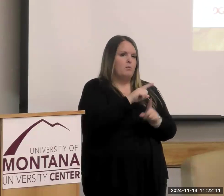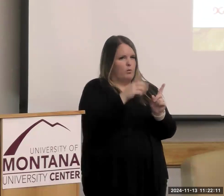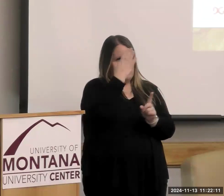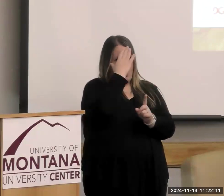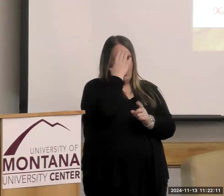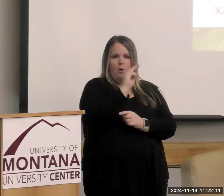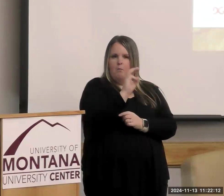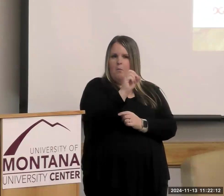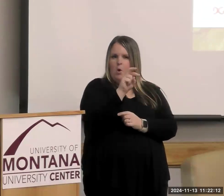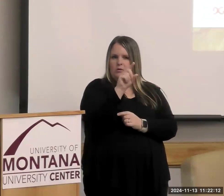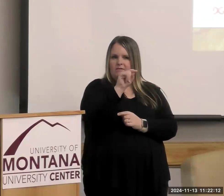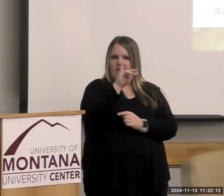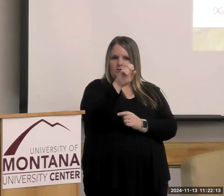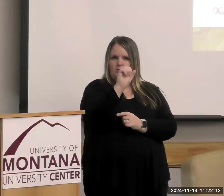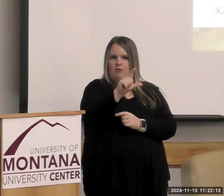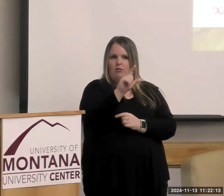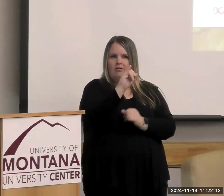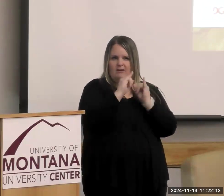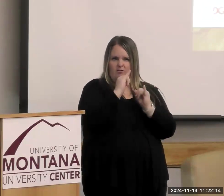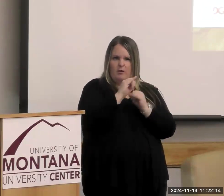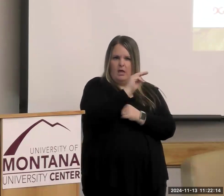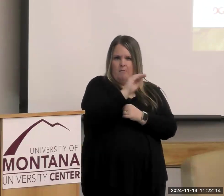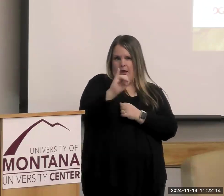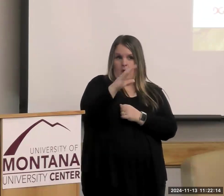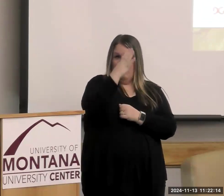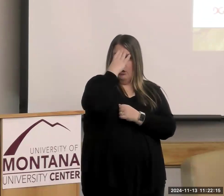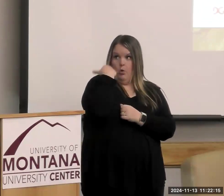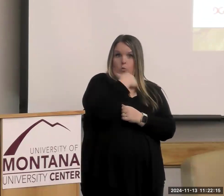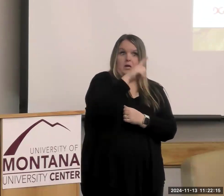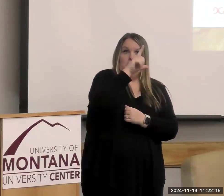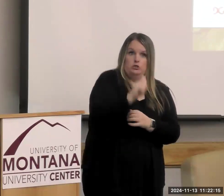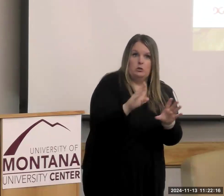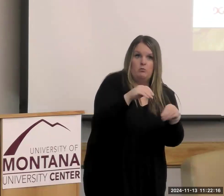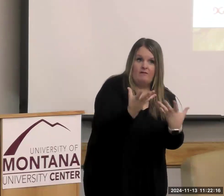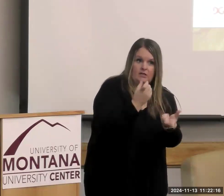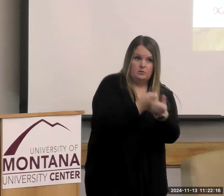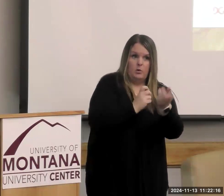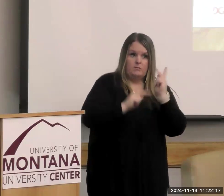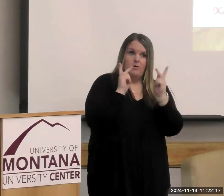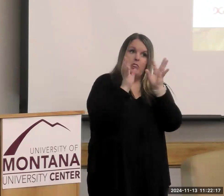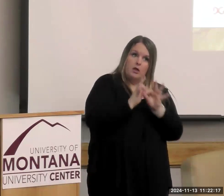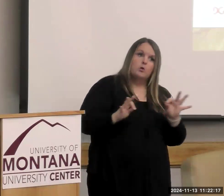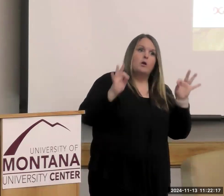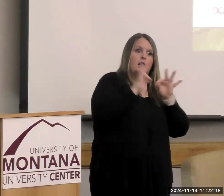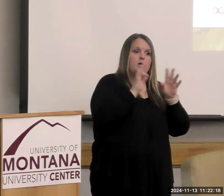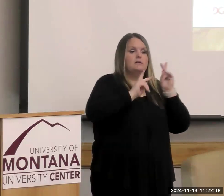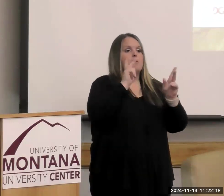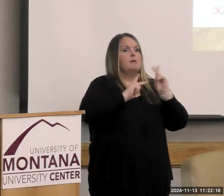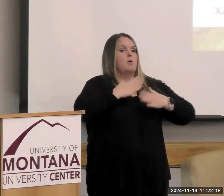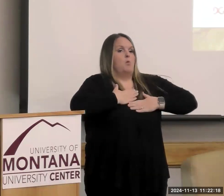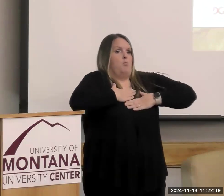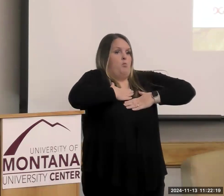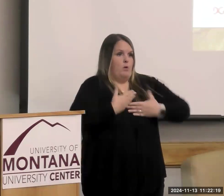we should be as public health and others providing support to people. It is those critical times where people are ready for change